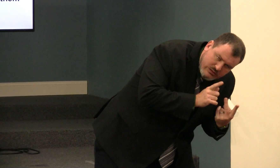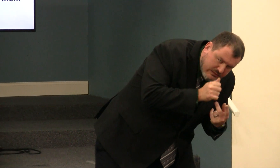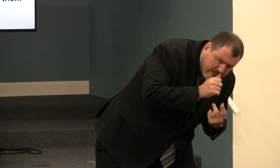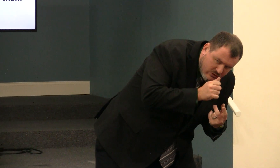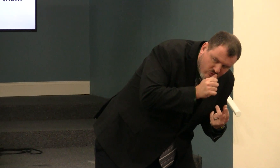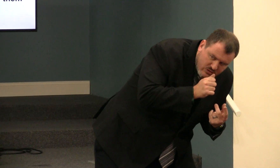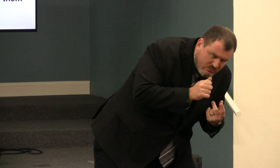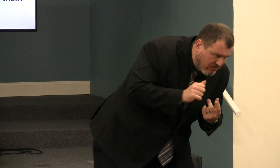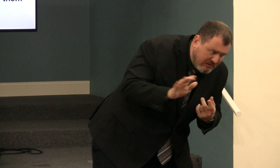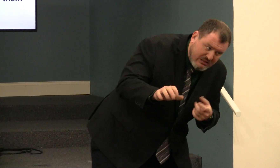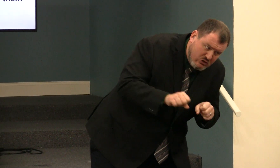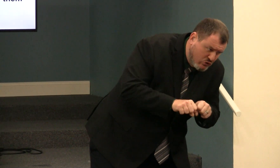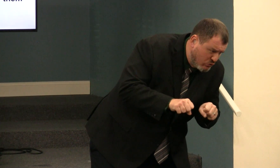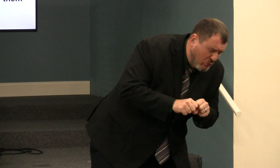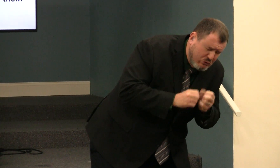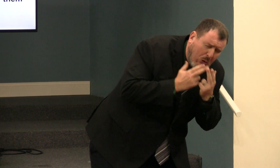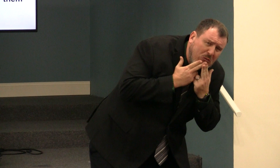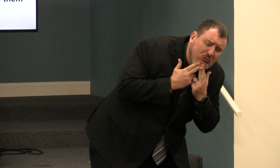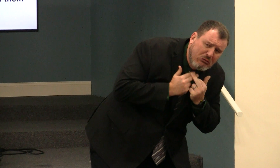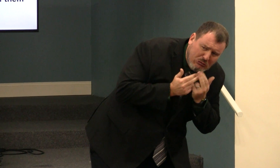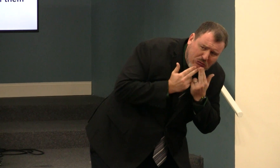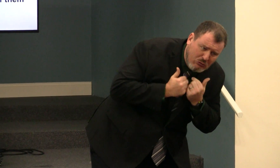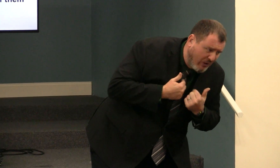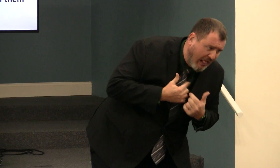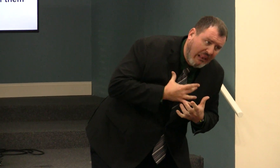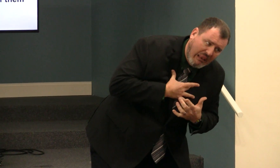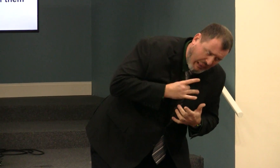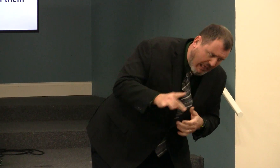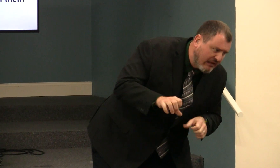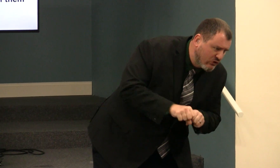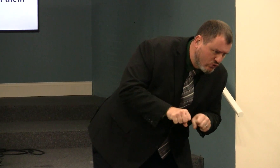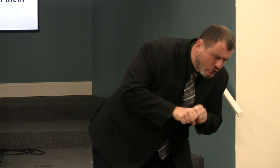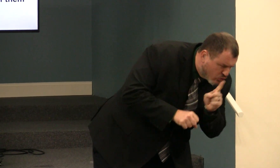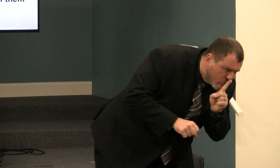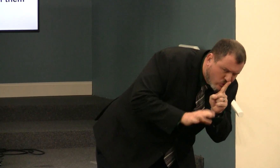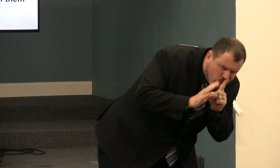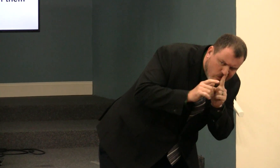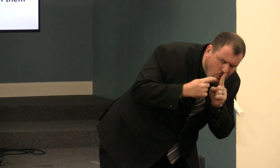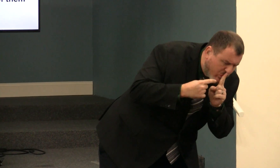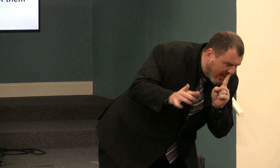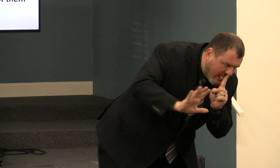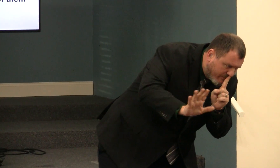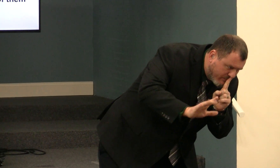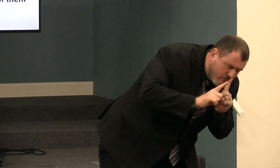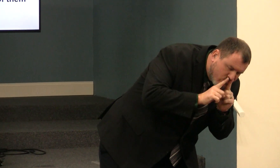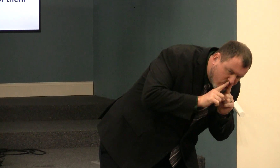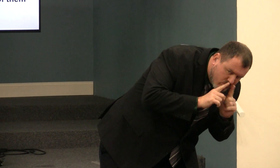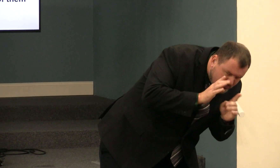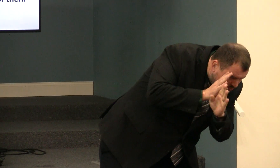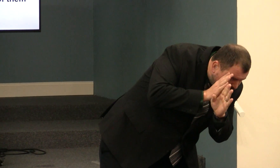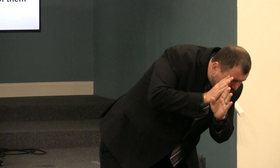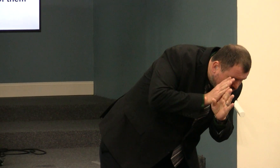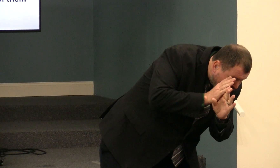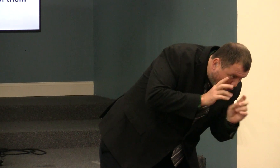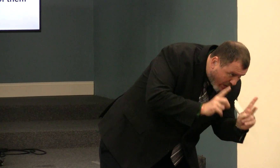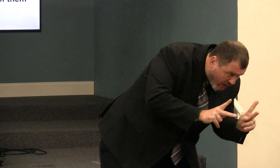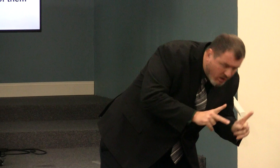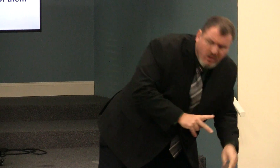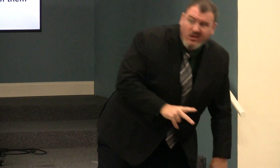Just keep it between the two of us. His shoes are so precious. I like his shoes. Don't tell him. Don't tell him,